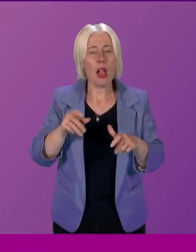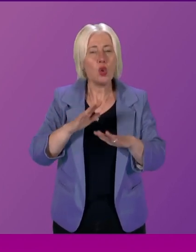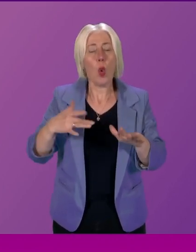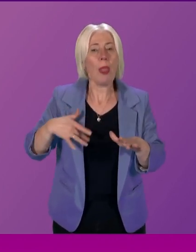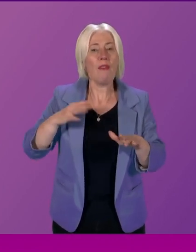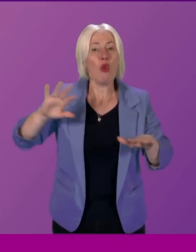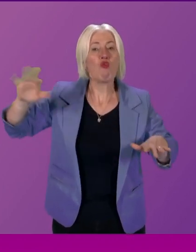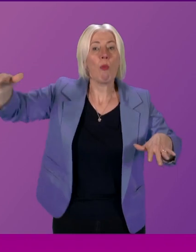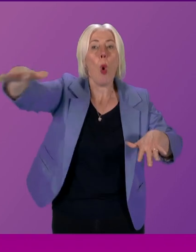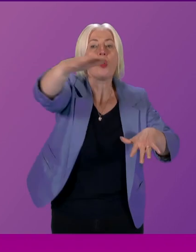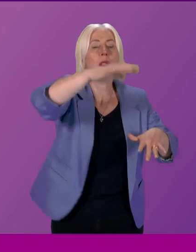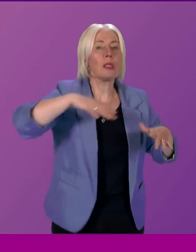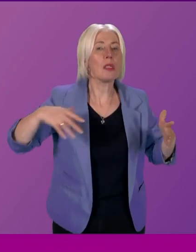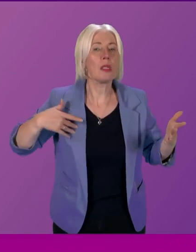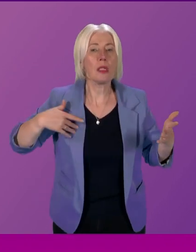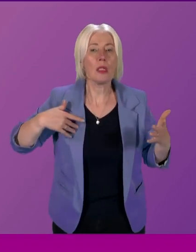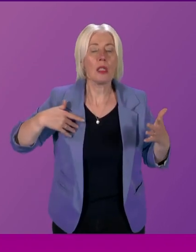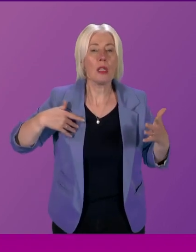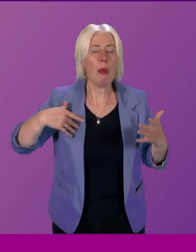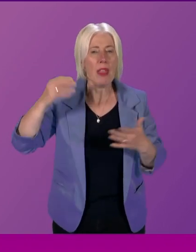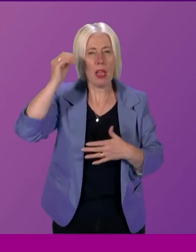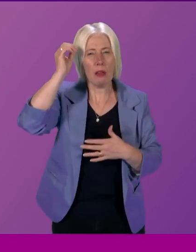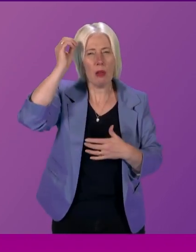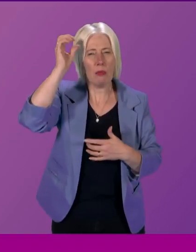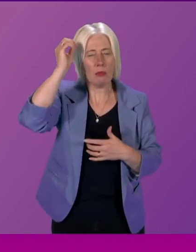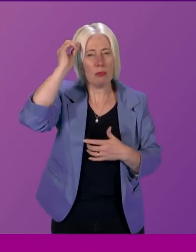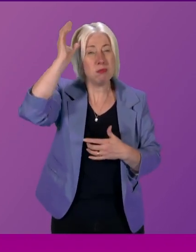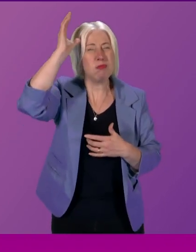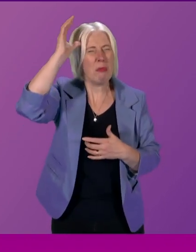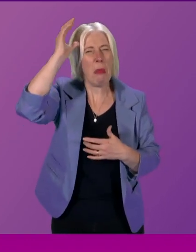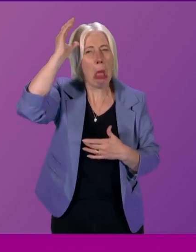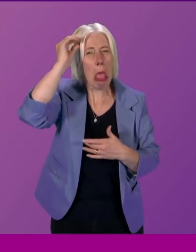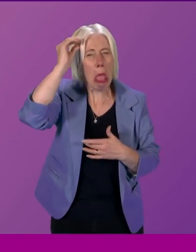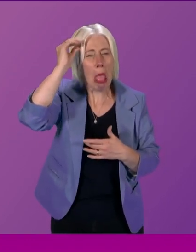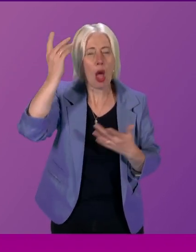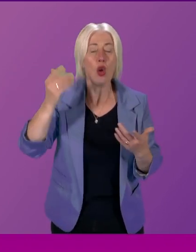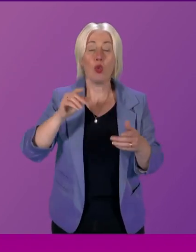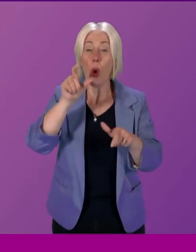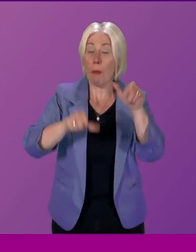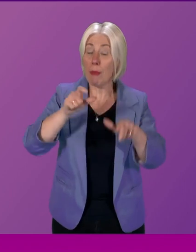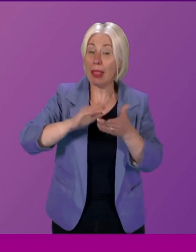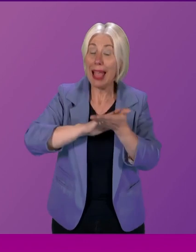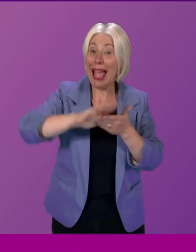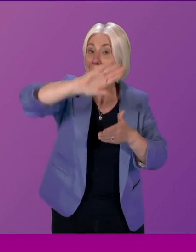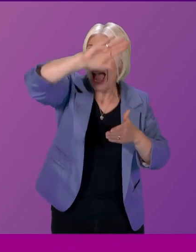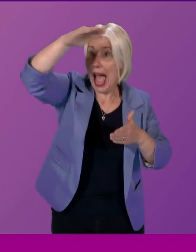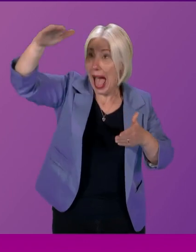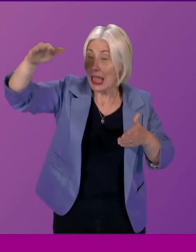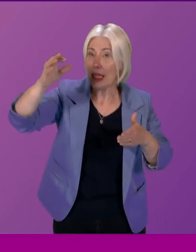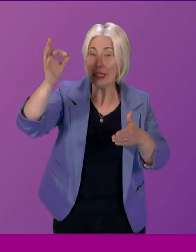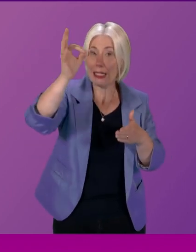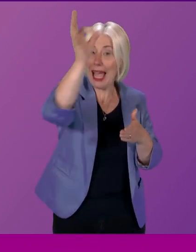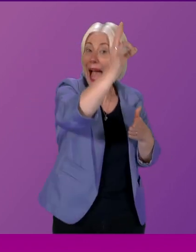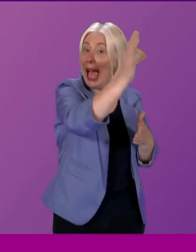areas know as much as they should do so Highlanders and Islanders I think need this public